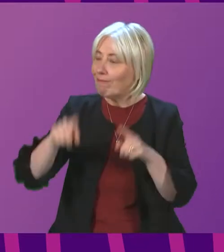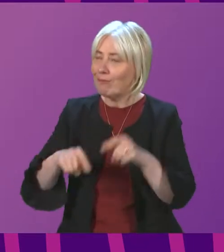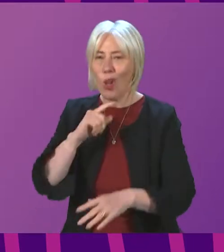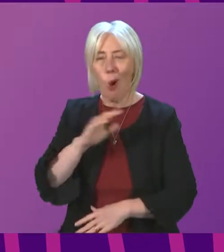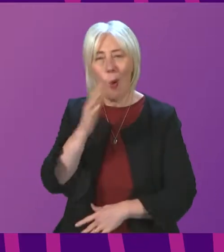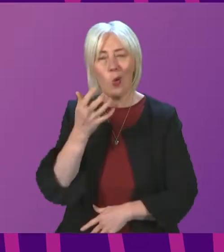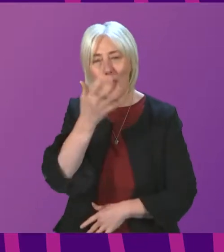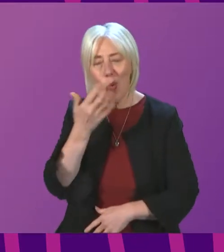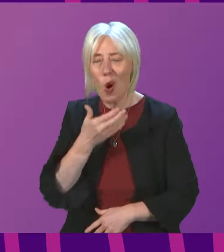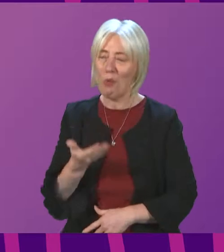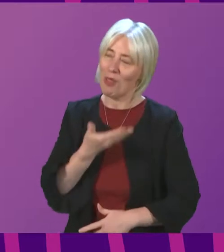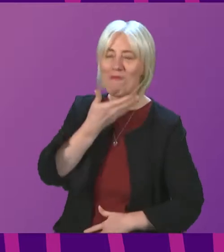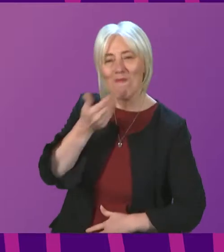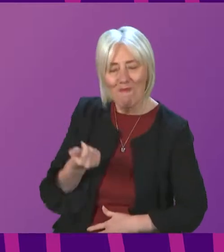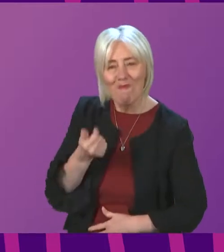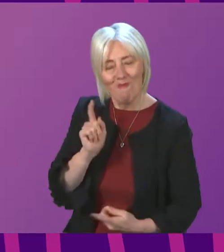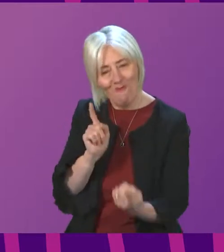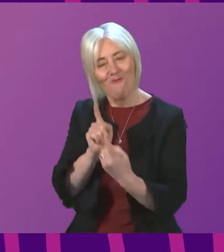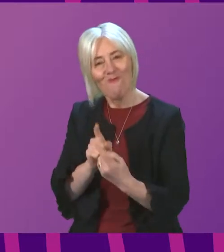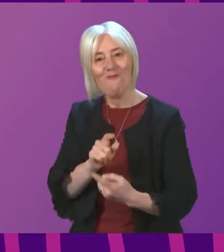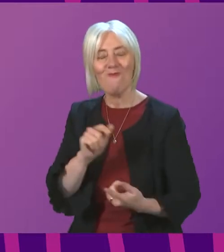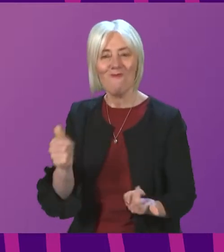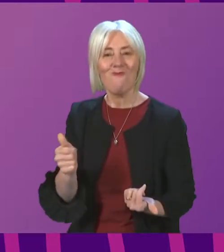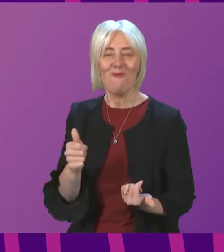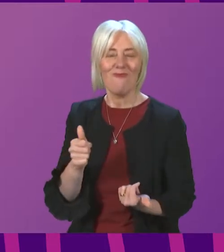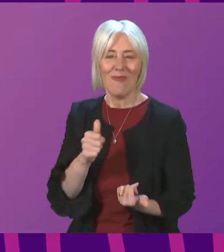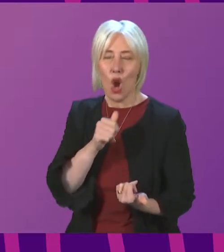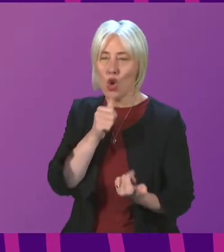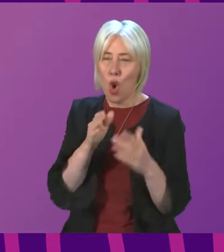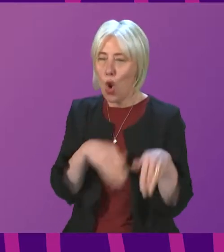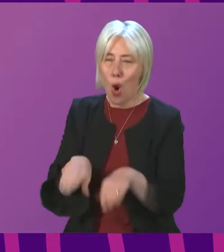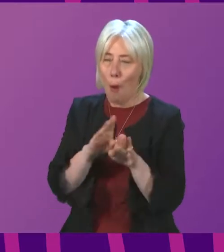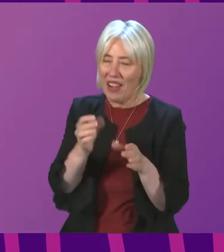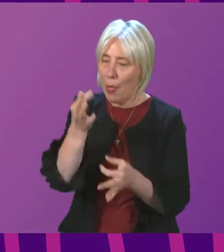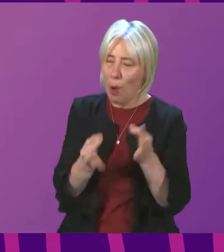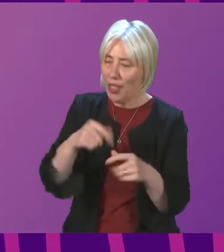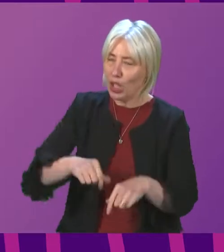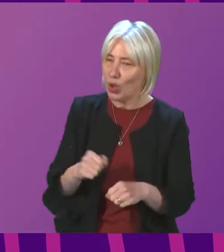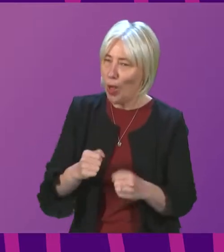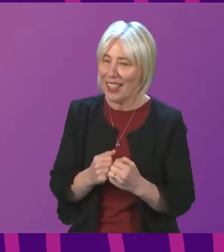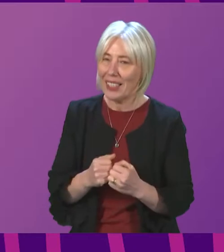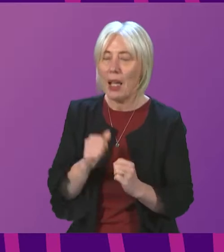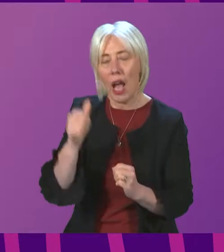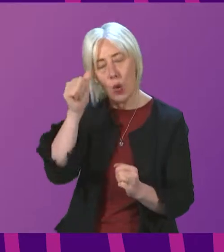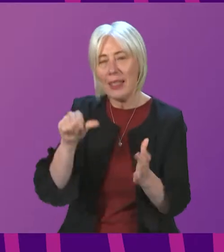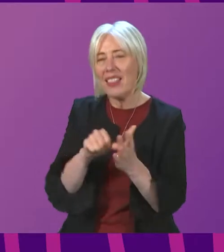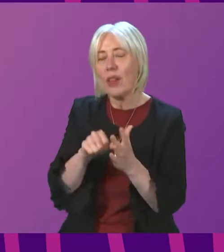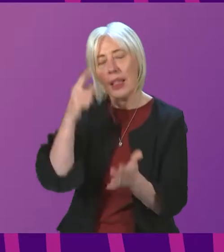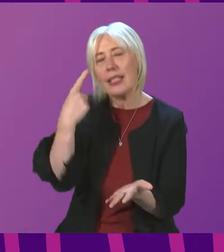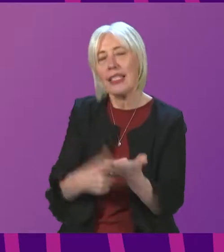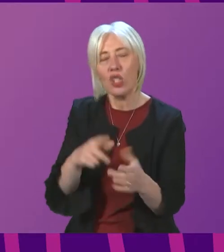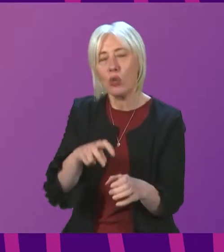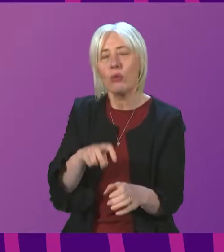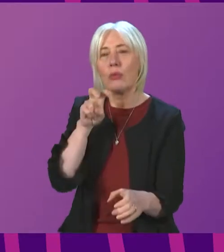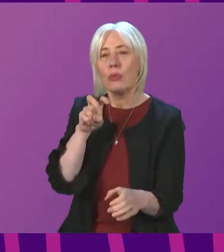with a warmth and a decency that's all too uncommon in Scottish politics. I salute his difficult decision to step down. think that